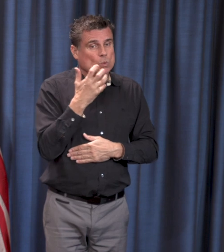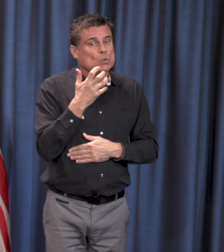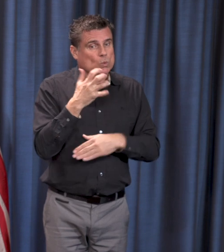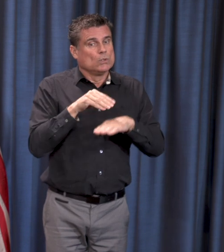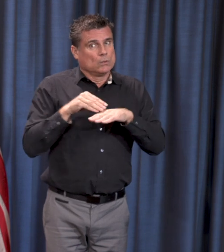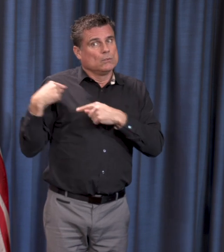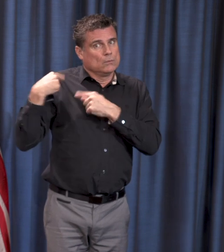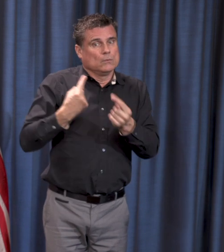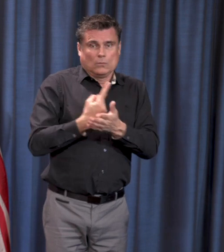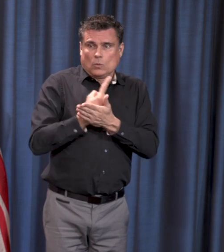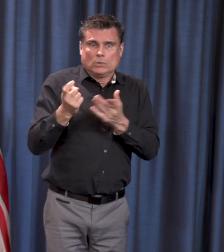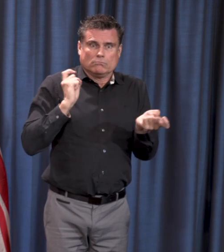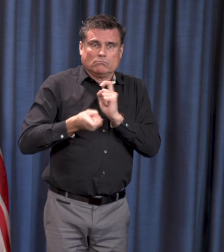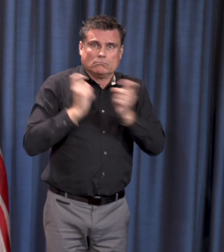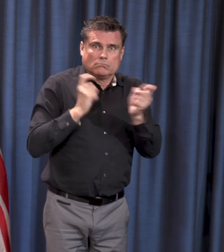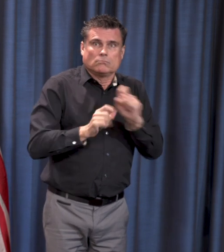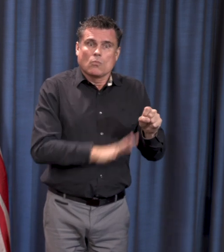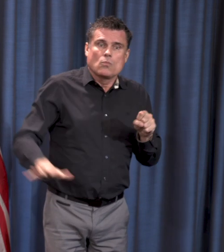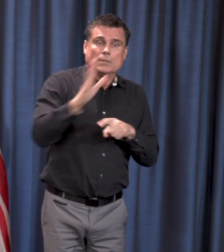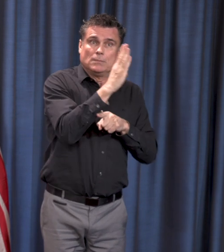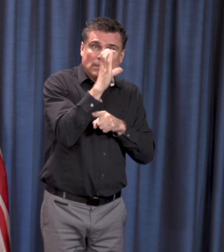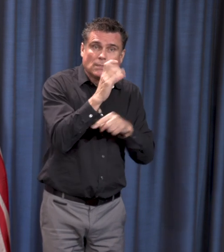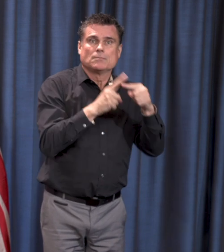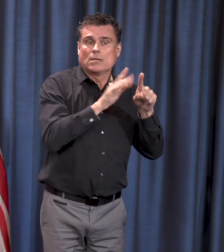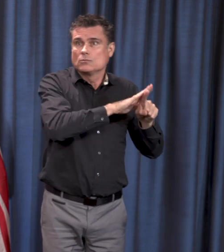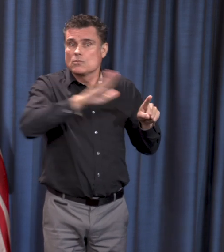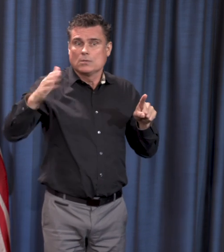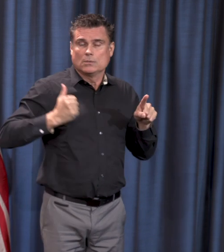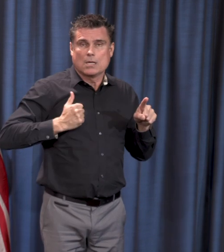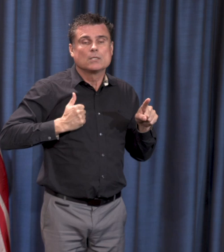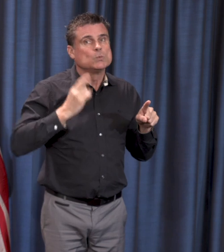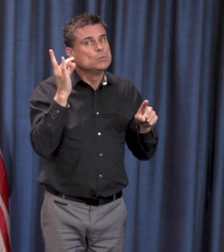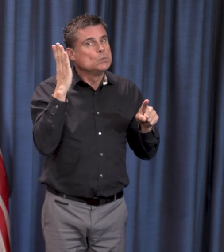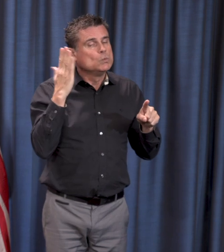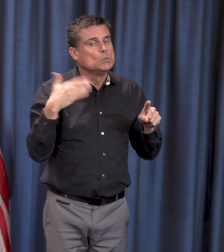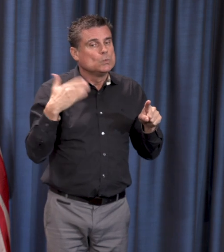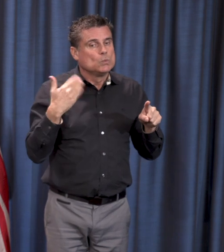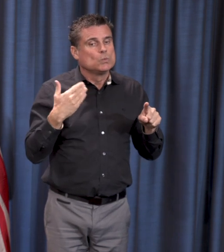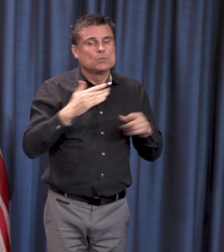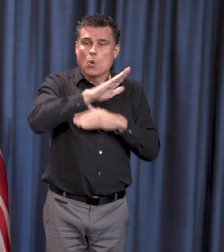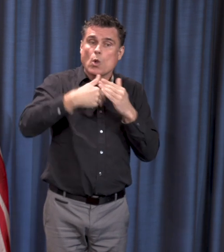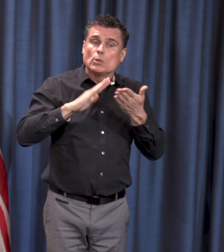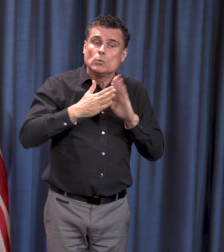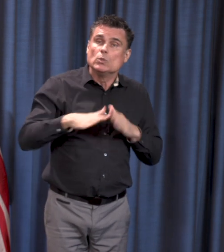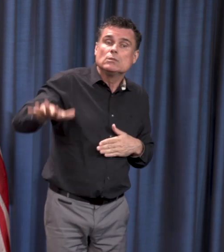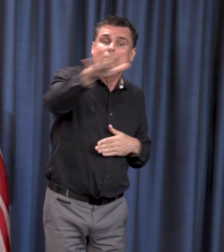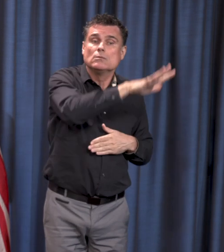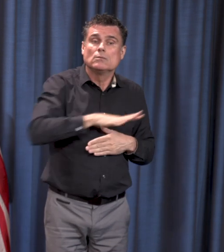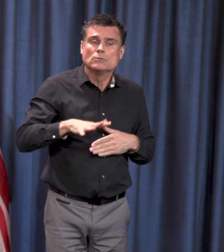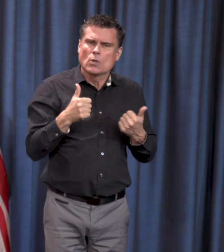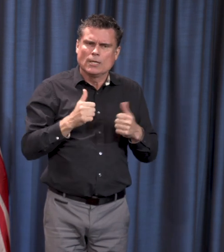across British Columbia, across all of our communities in trying to put in place